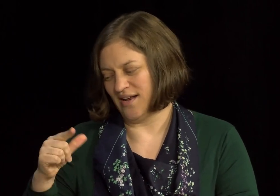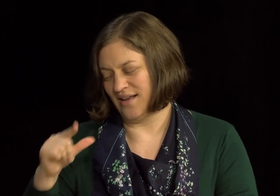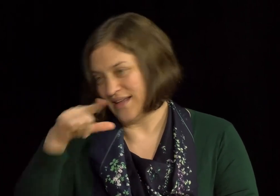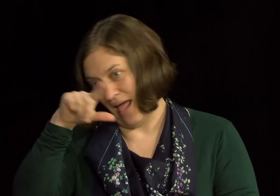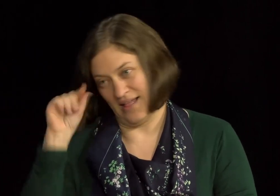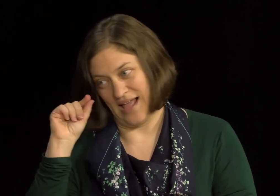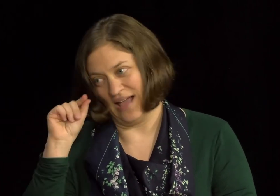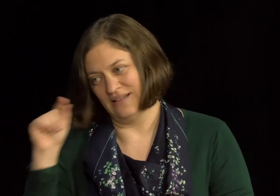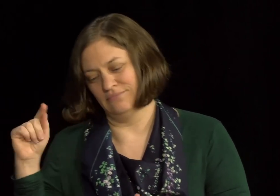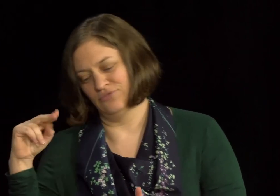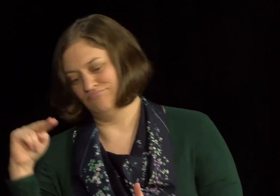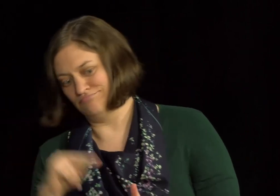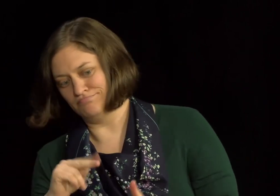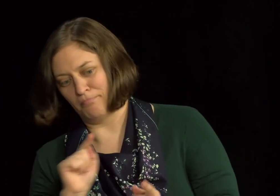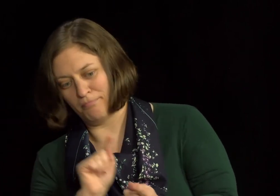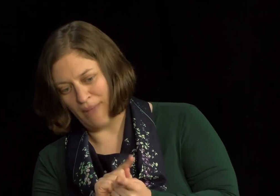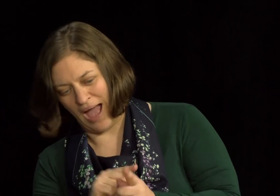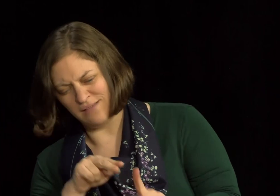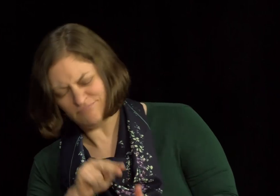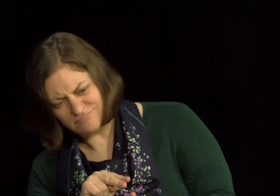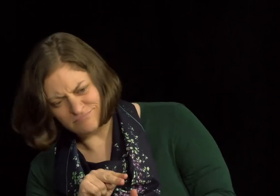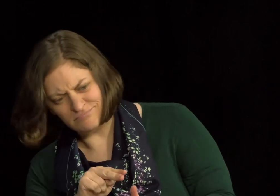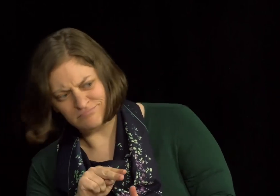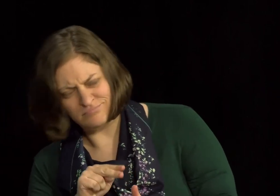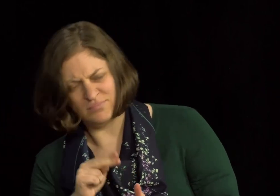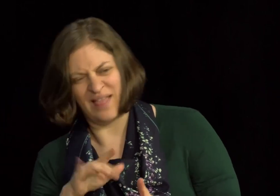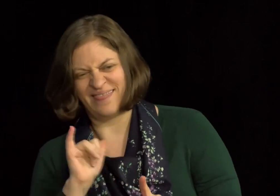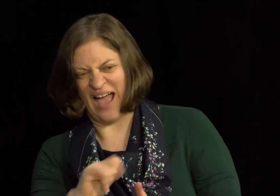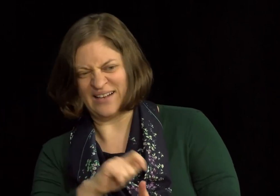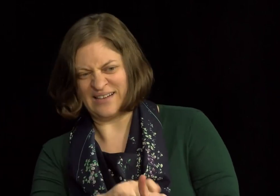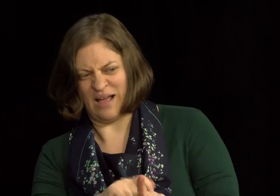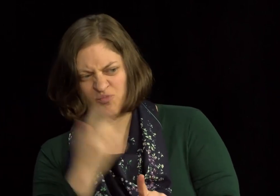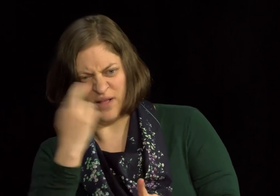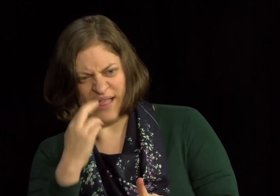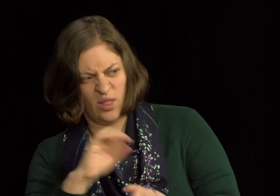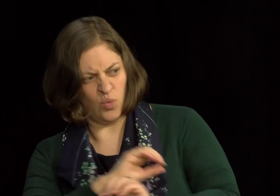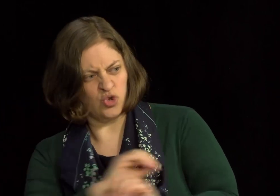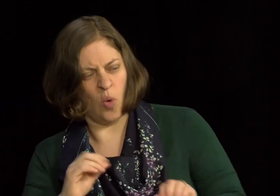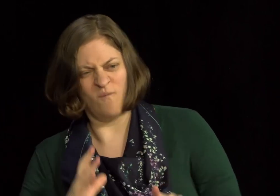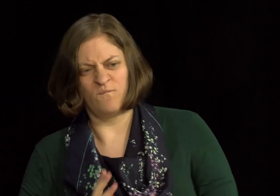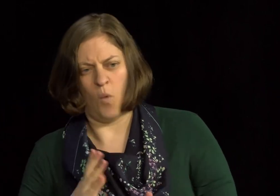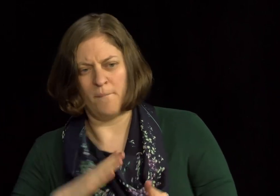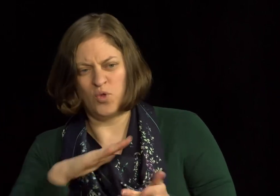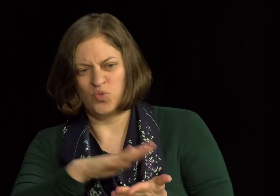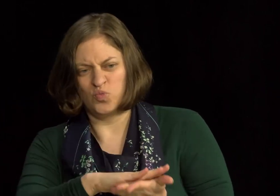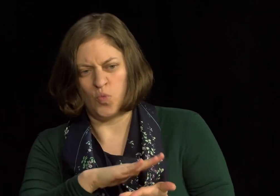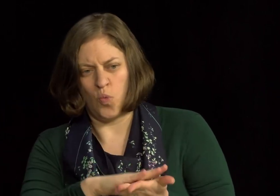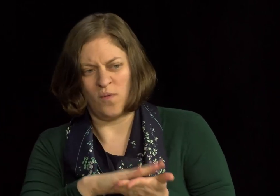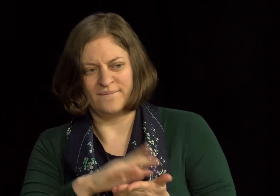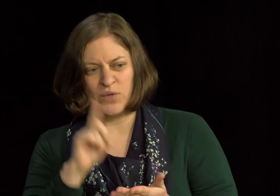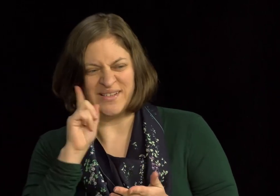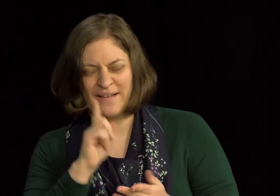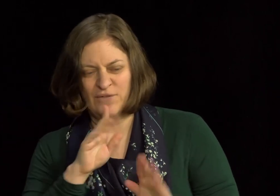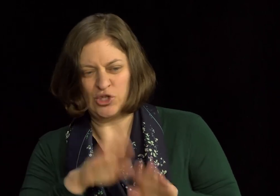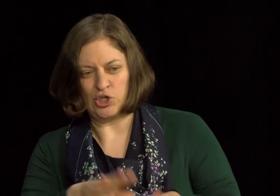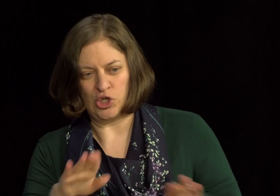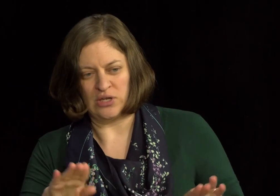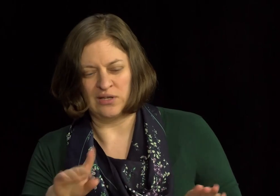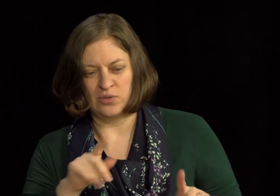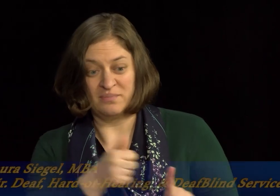named Thomas Edward Gallaudet. And when they first met, um, he realized that, gee, here's this deaf child and there's